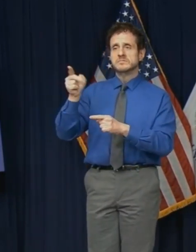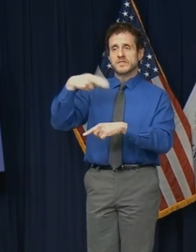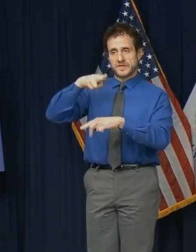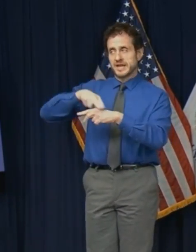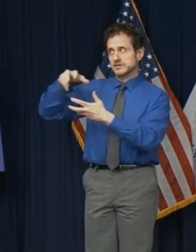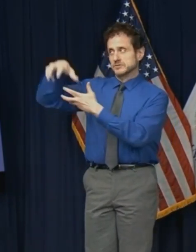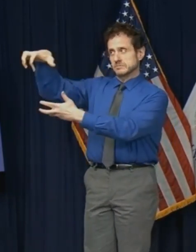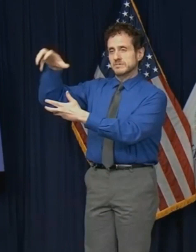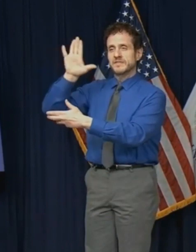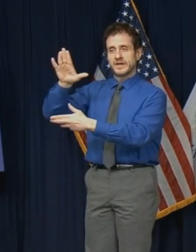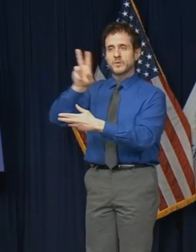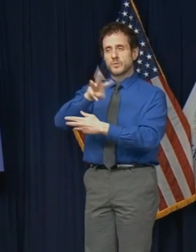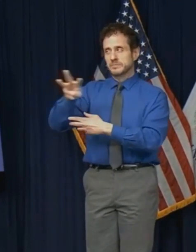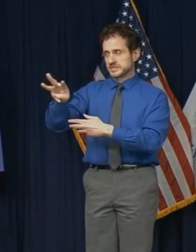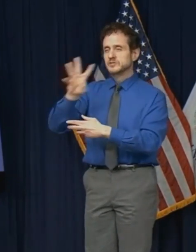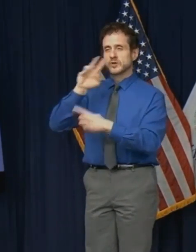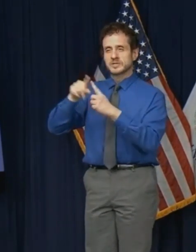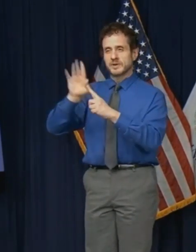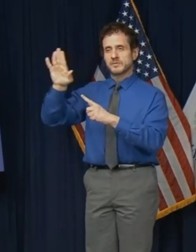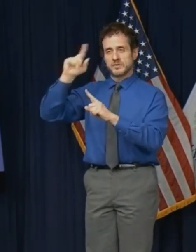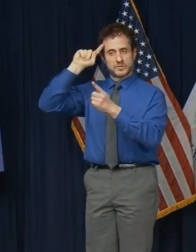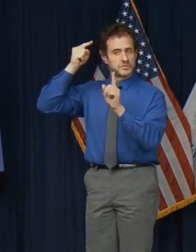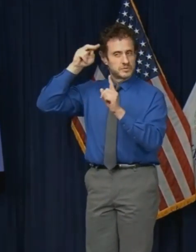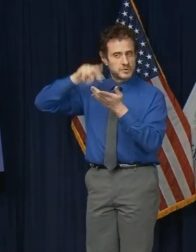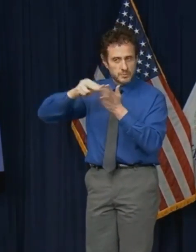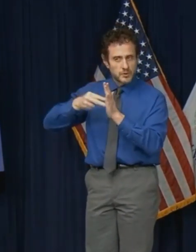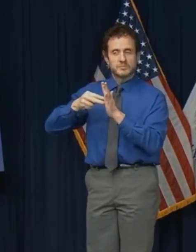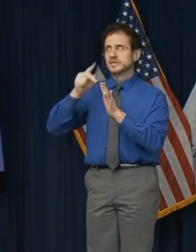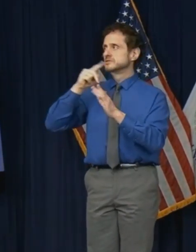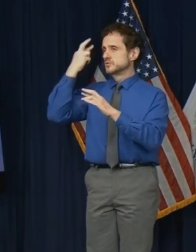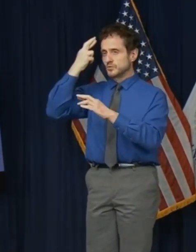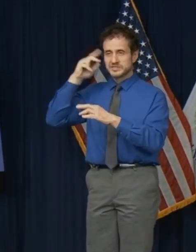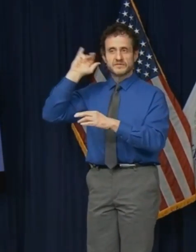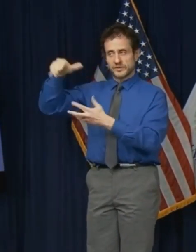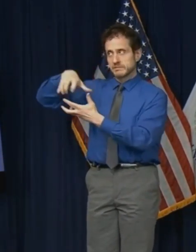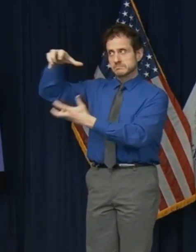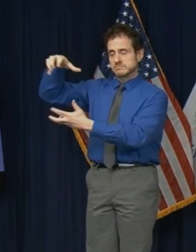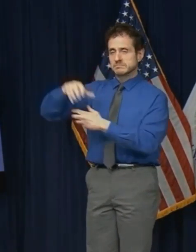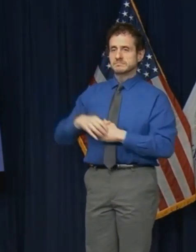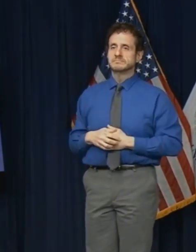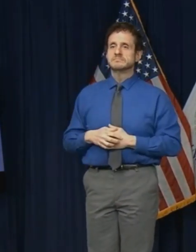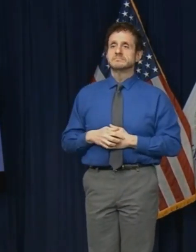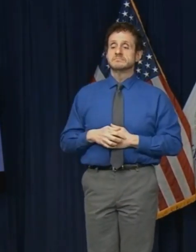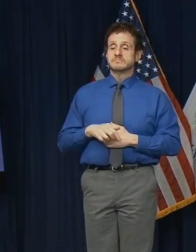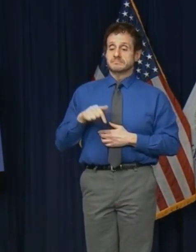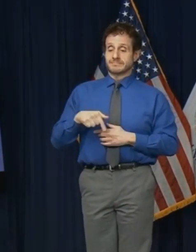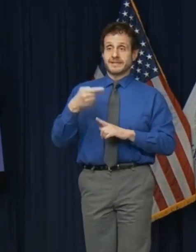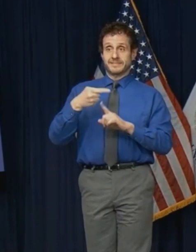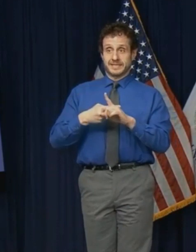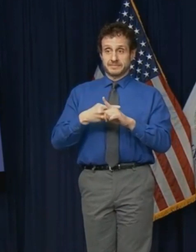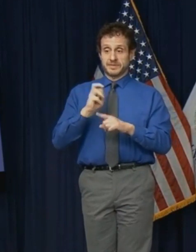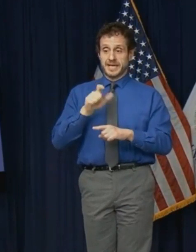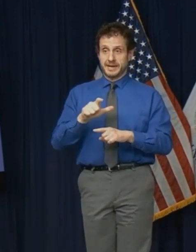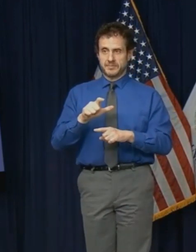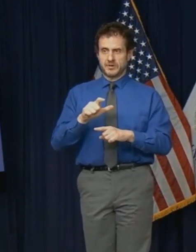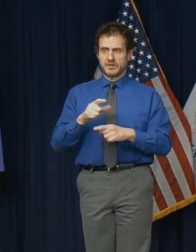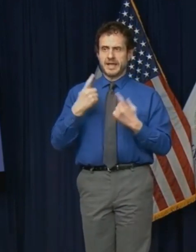Stockpile. Then, at the beginning of this month, the website was changed.